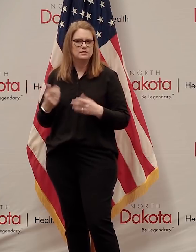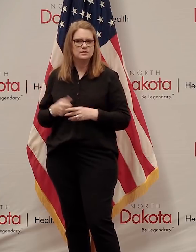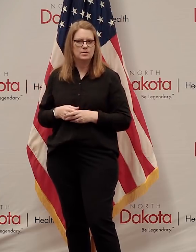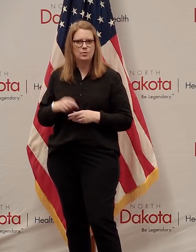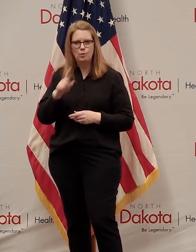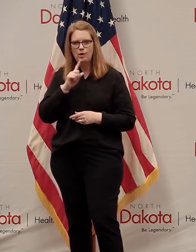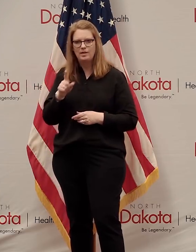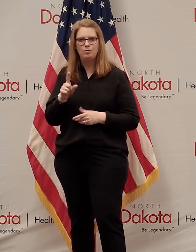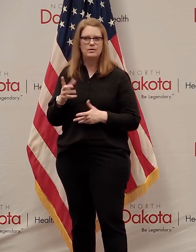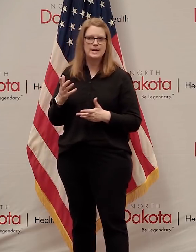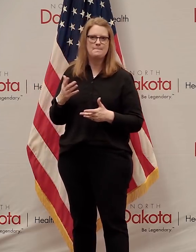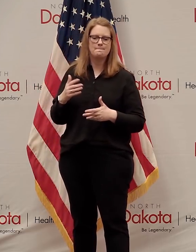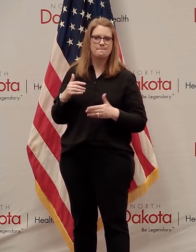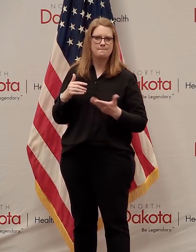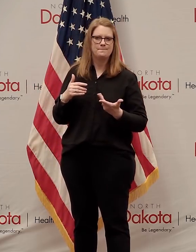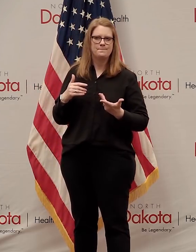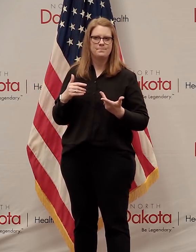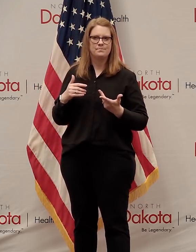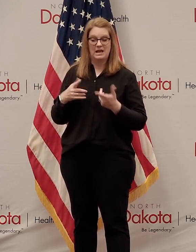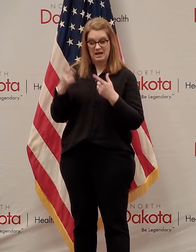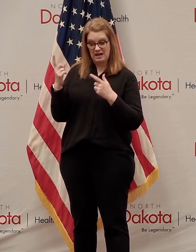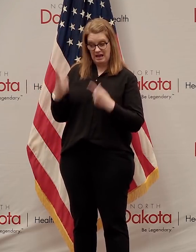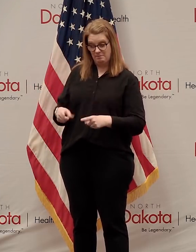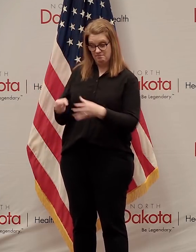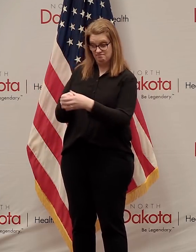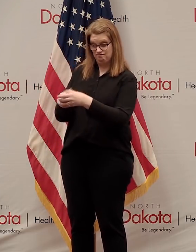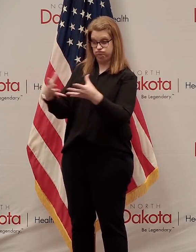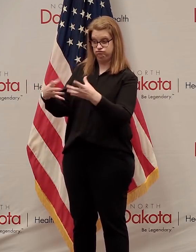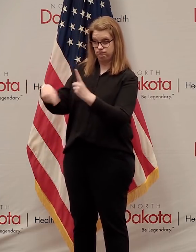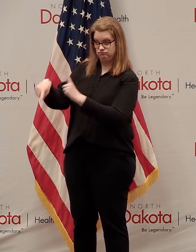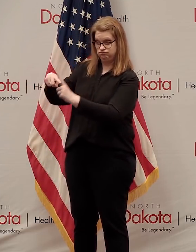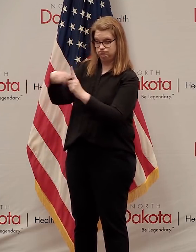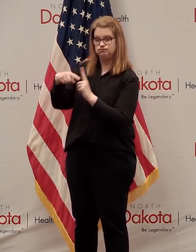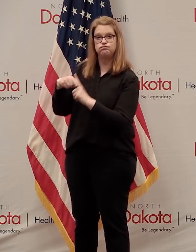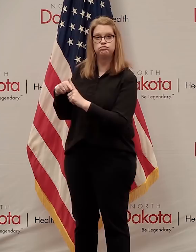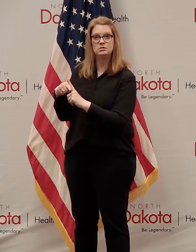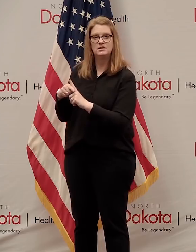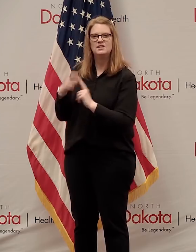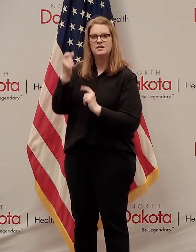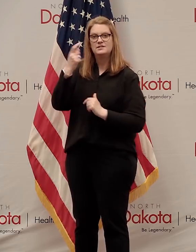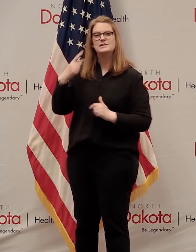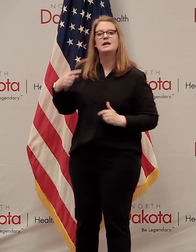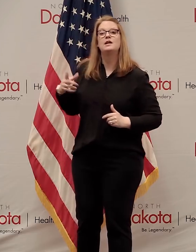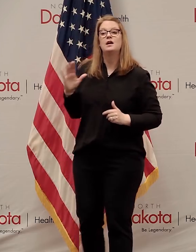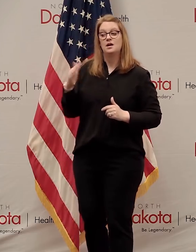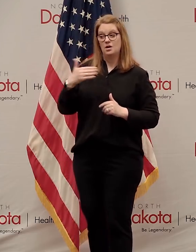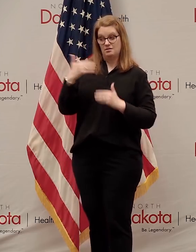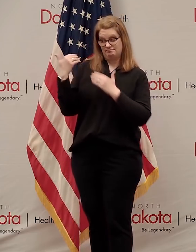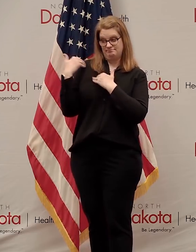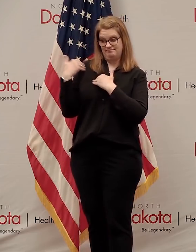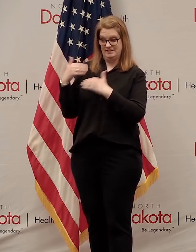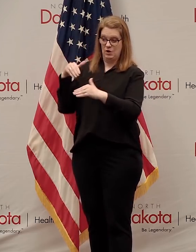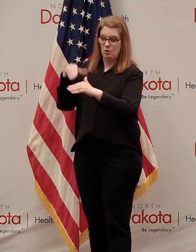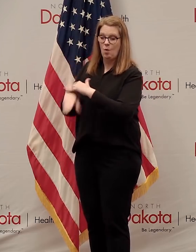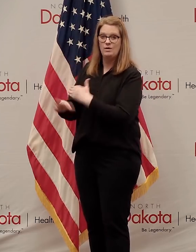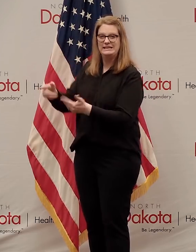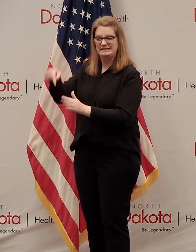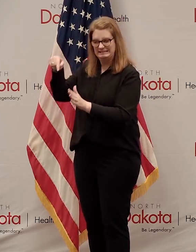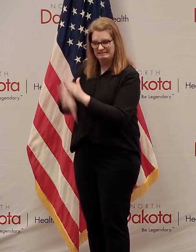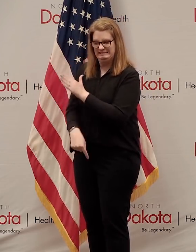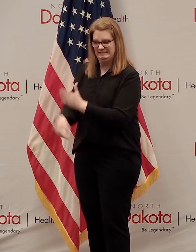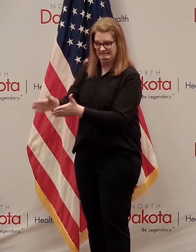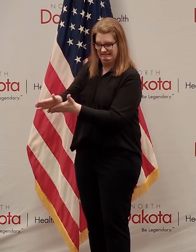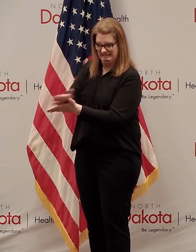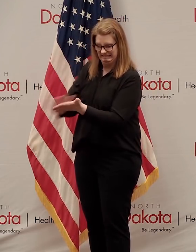But we want to be able to do, when we have an outbreak, we want to do the deep cleaning of those facilities as well, which is a challenge because,